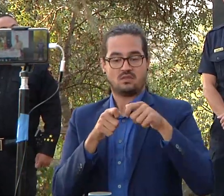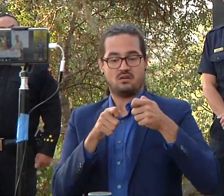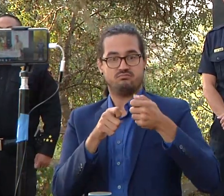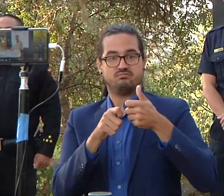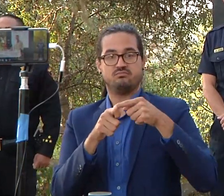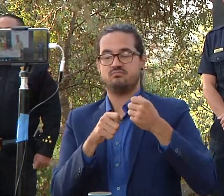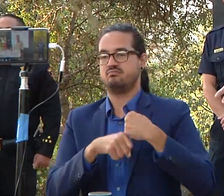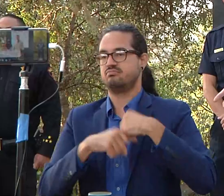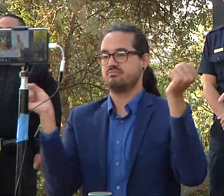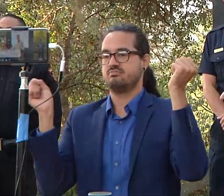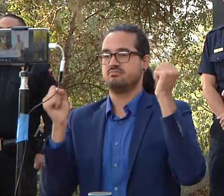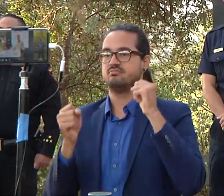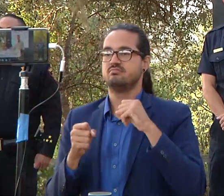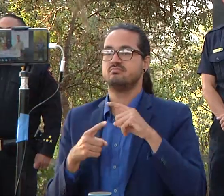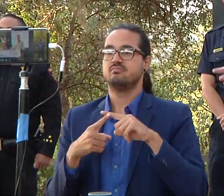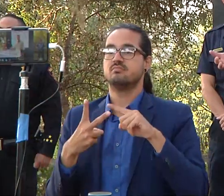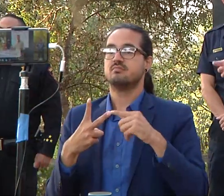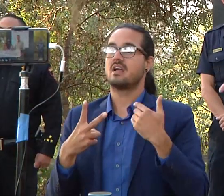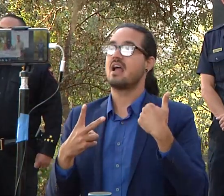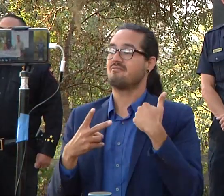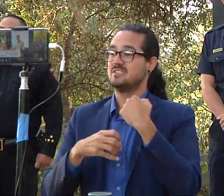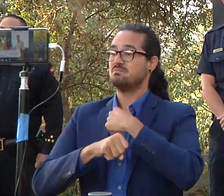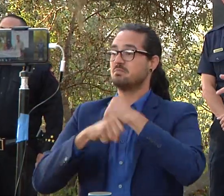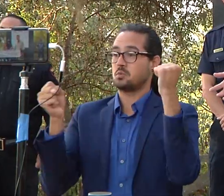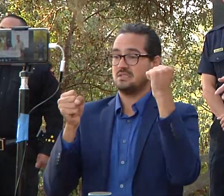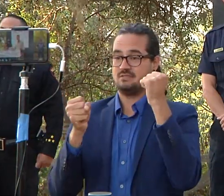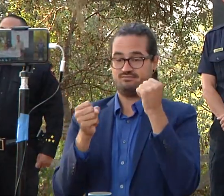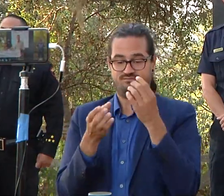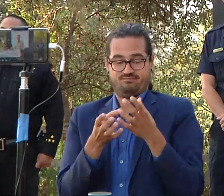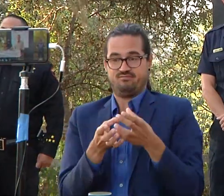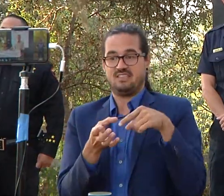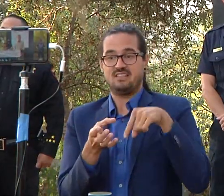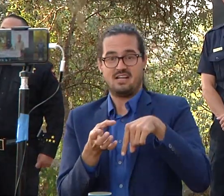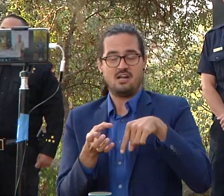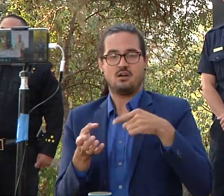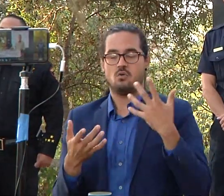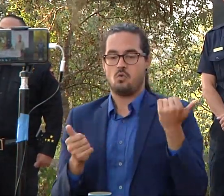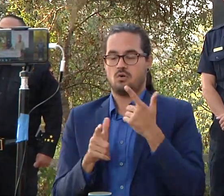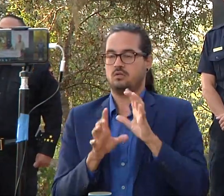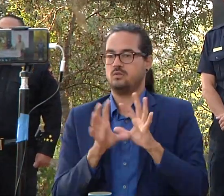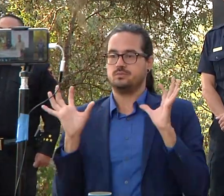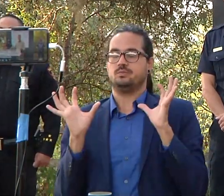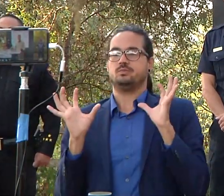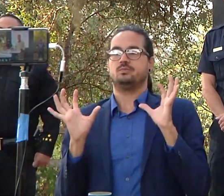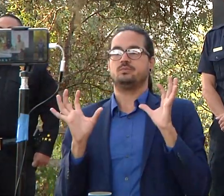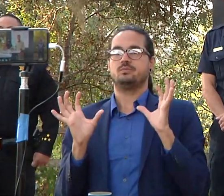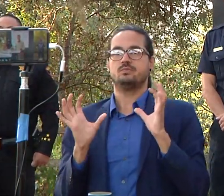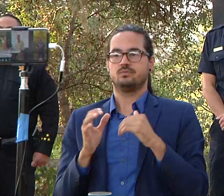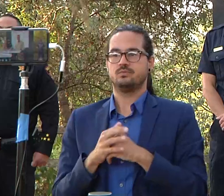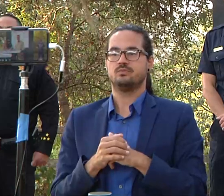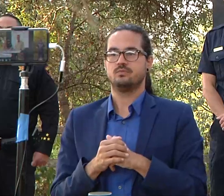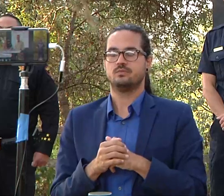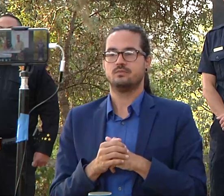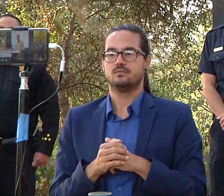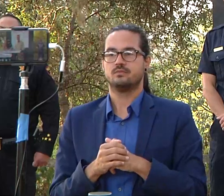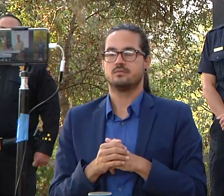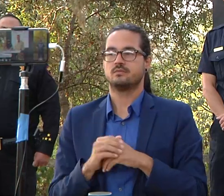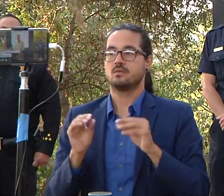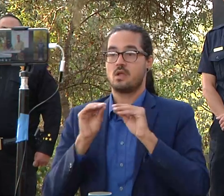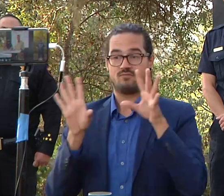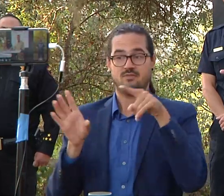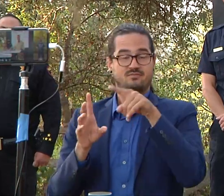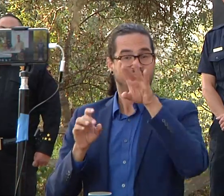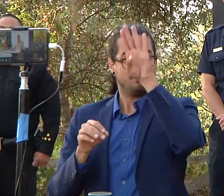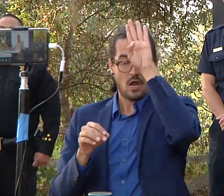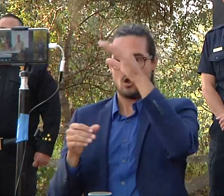in it and just looking at it they became concerned saw it for what they thought it was and then obviously called us and and we want to you know